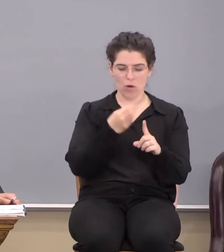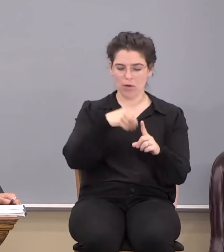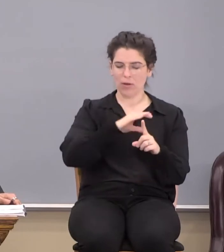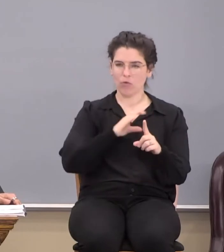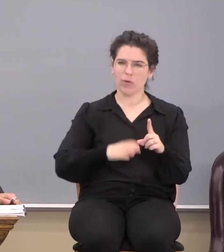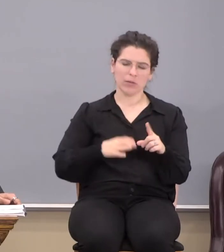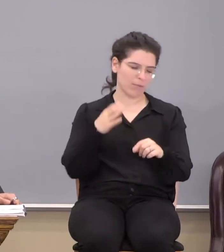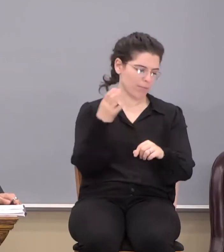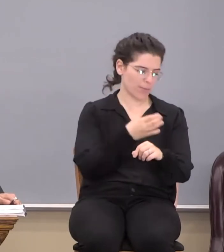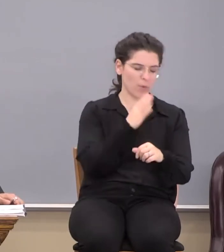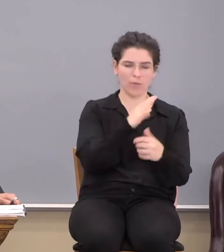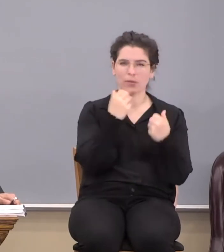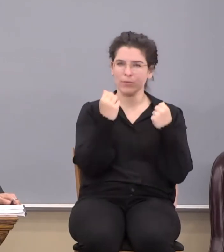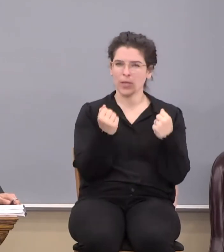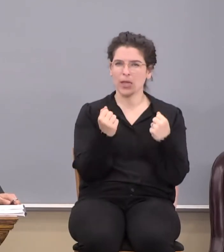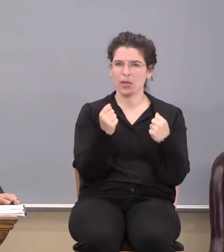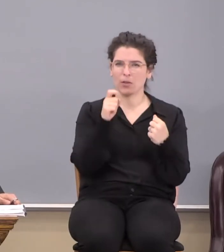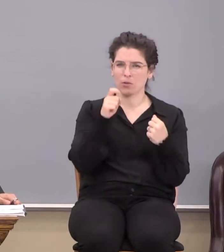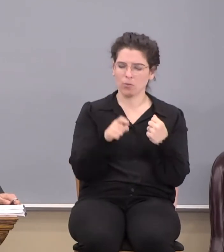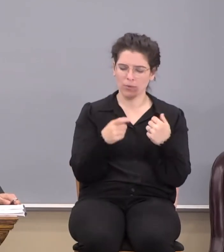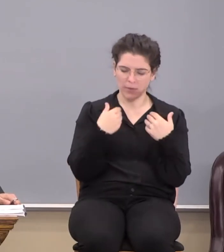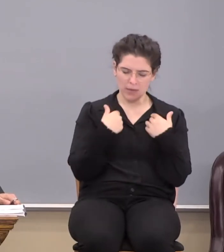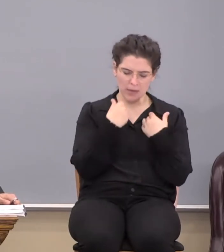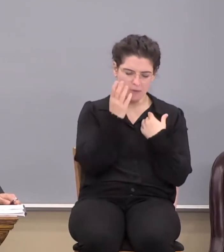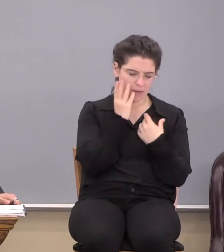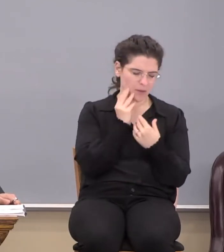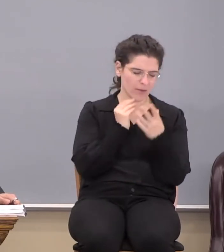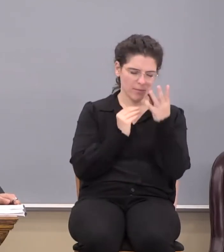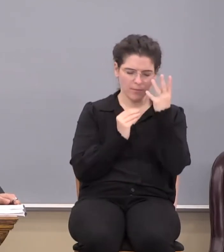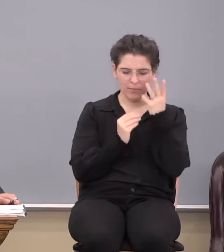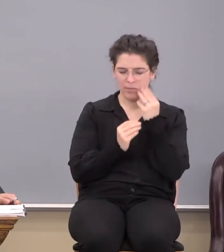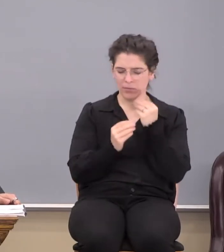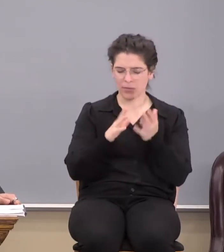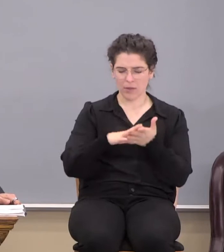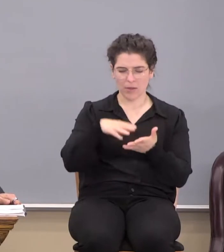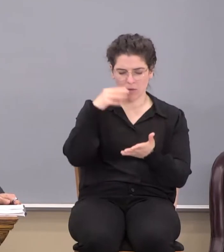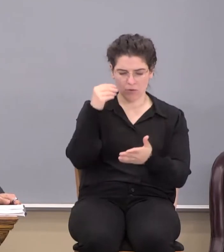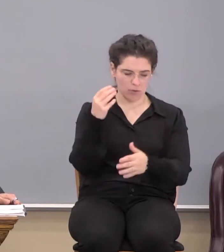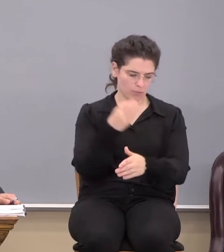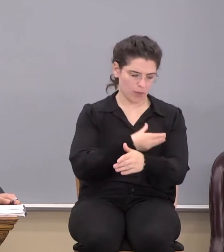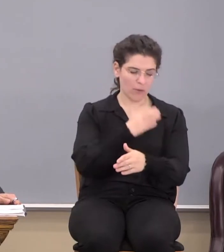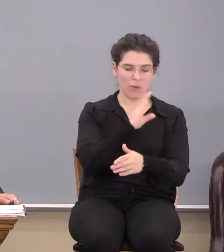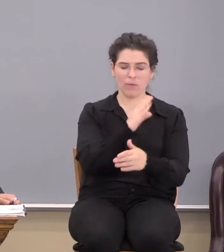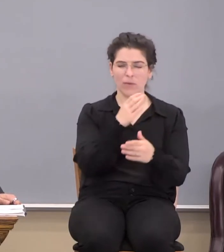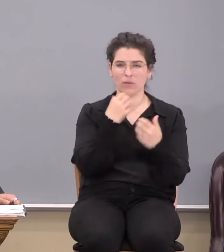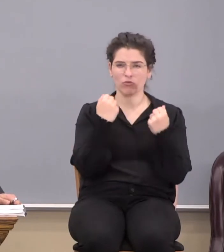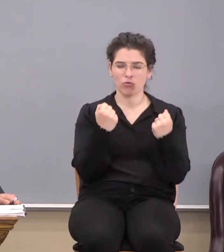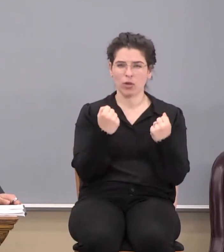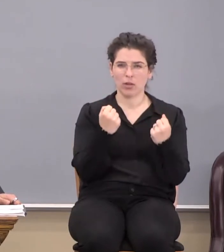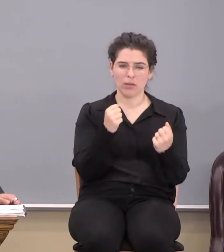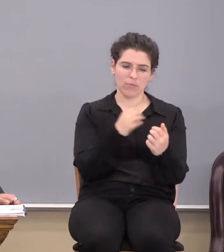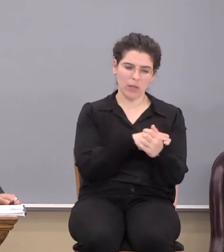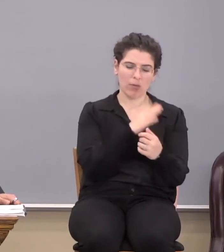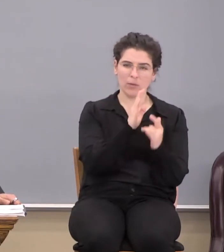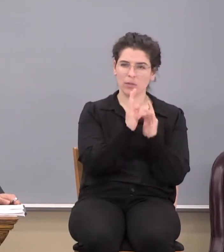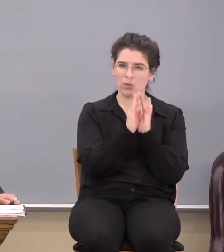power of his might. We have to be, we have to have experienced and learned the power of his might. The power of his might is his word.